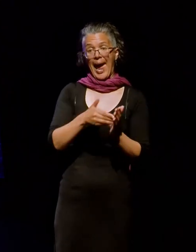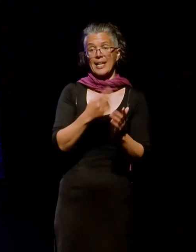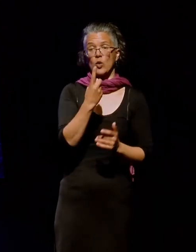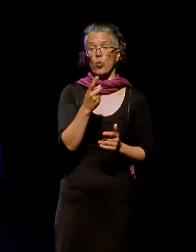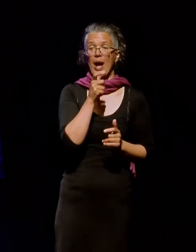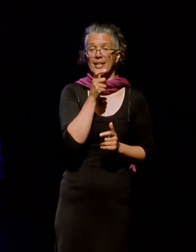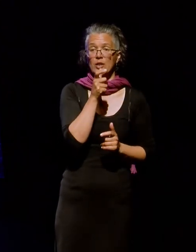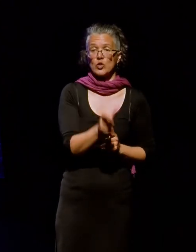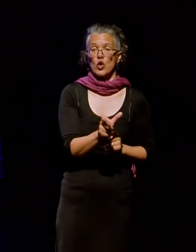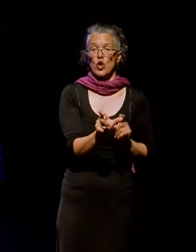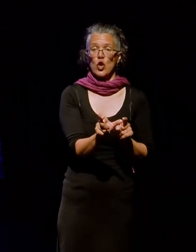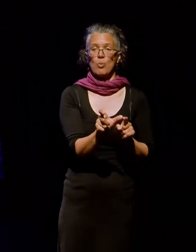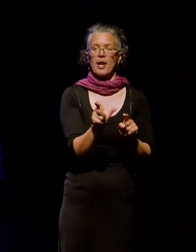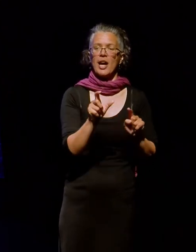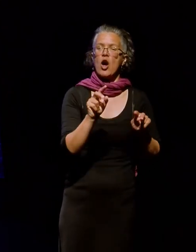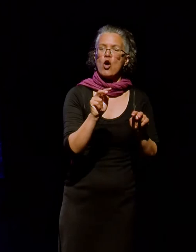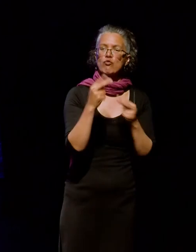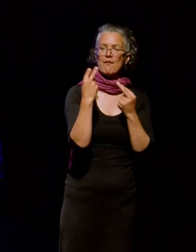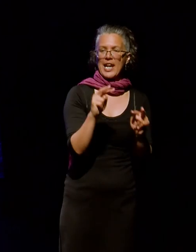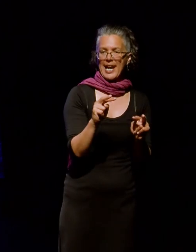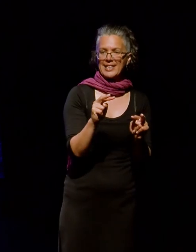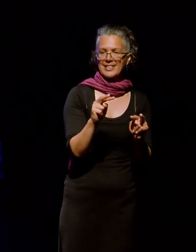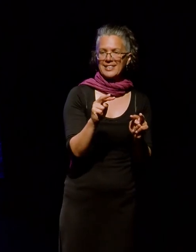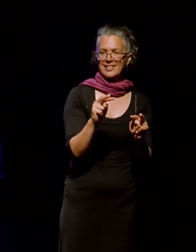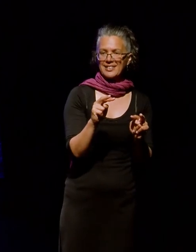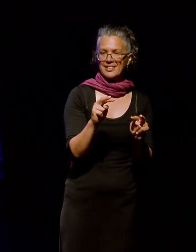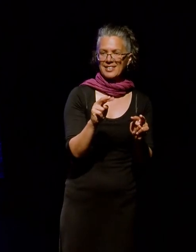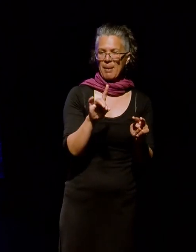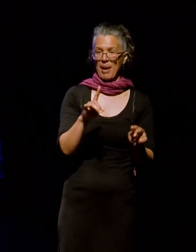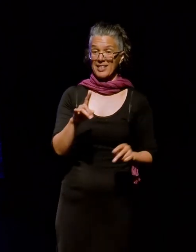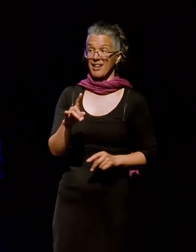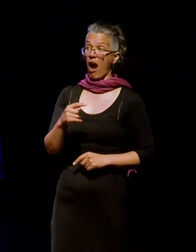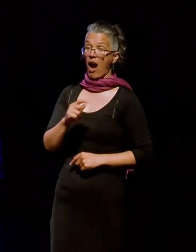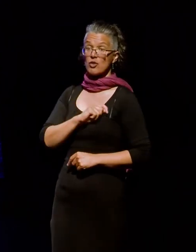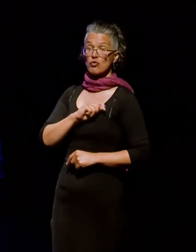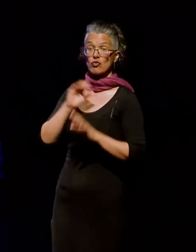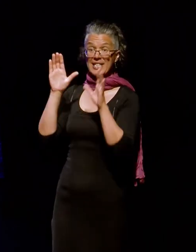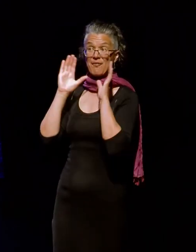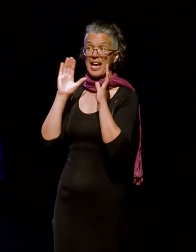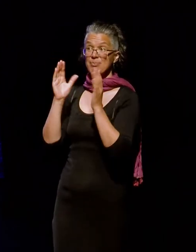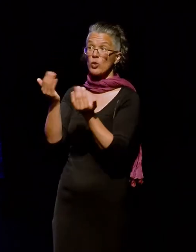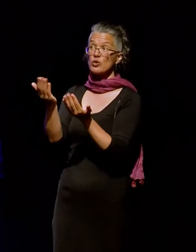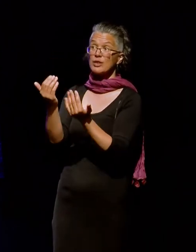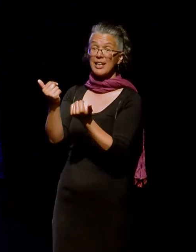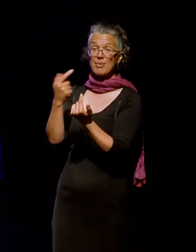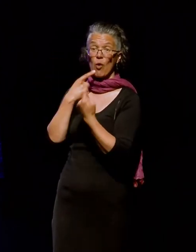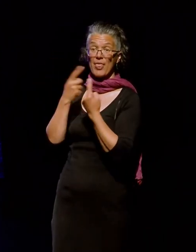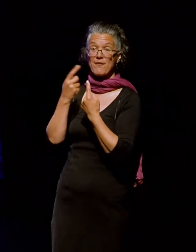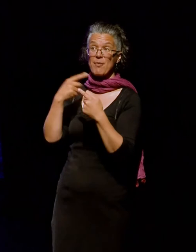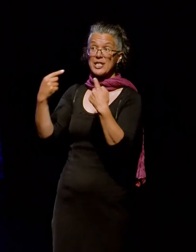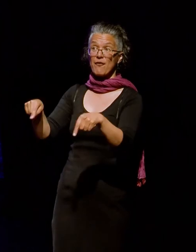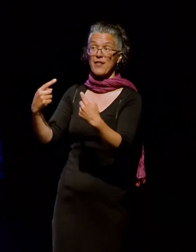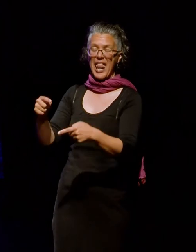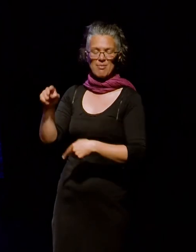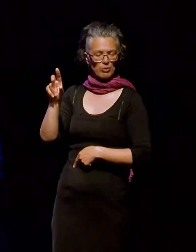term, reflect, to the search terms. However, I don't trust Facebook to give me all the information available. So